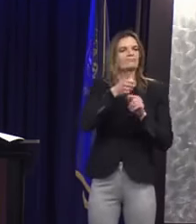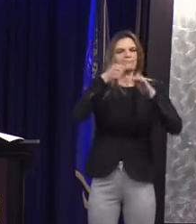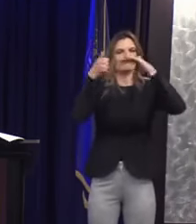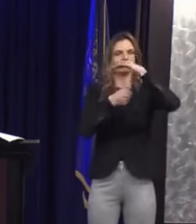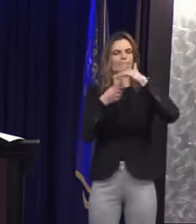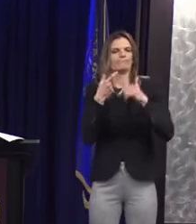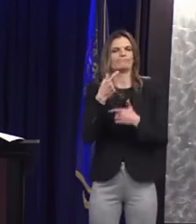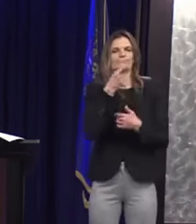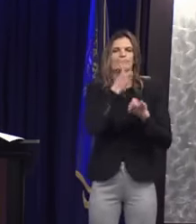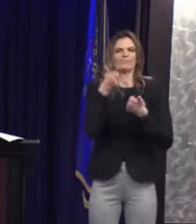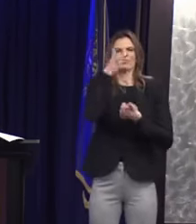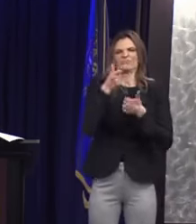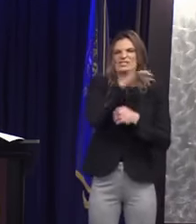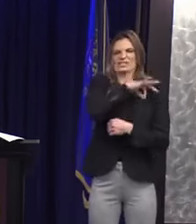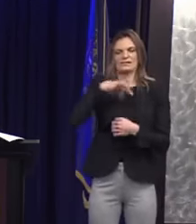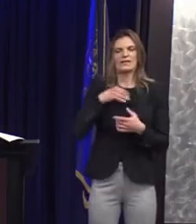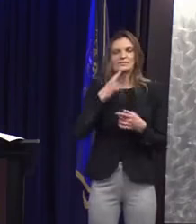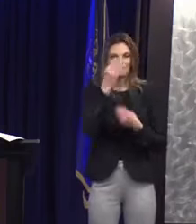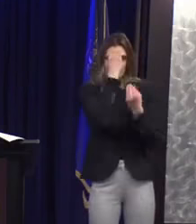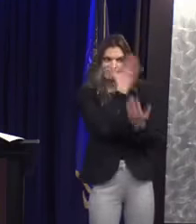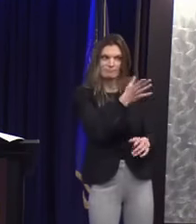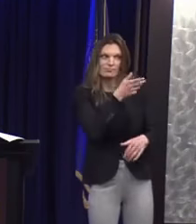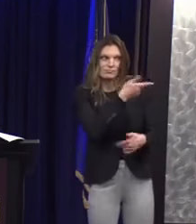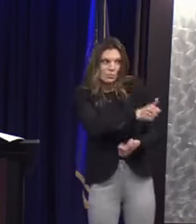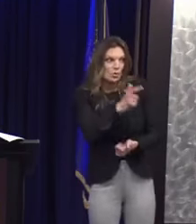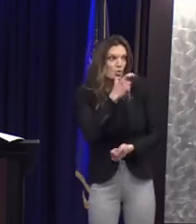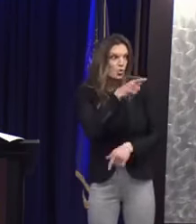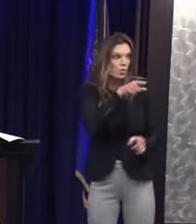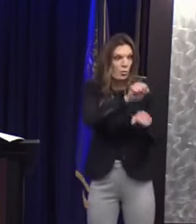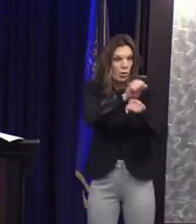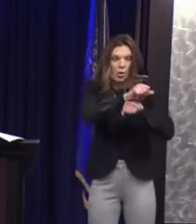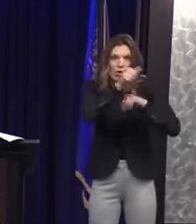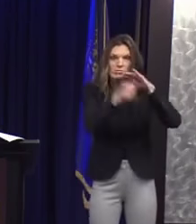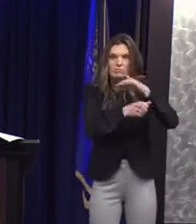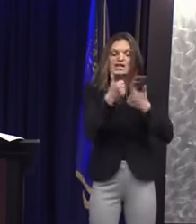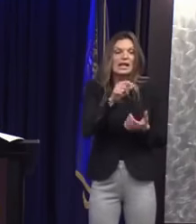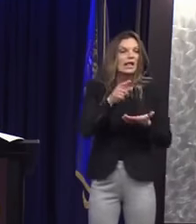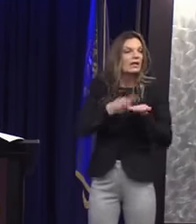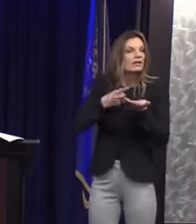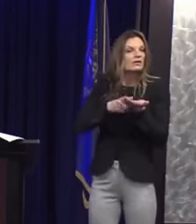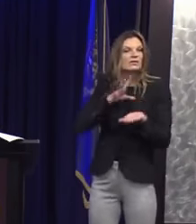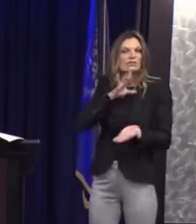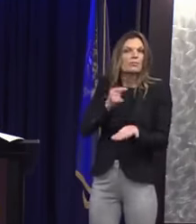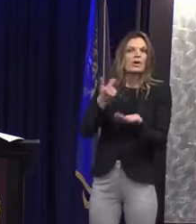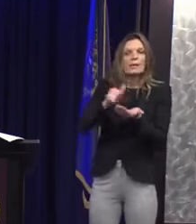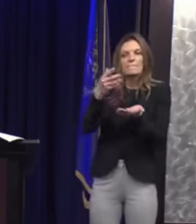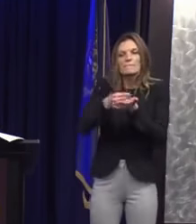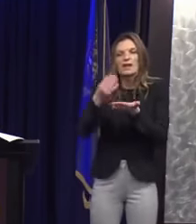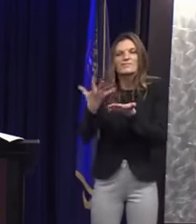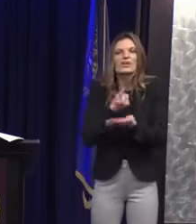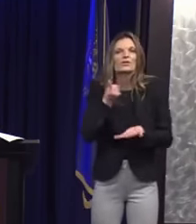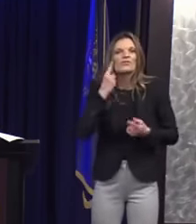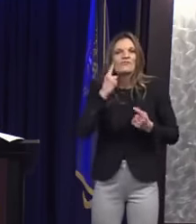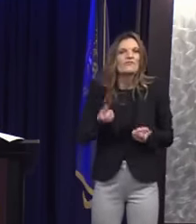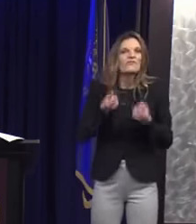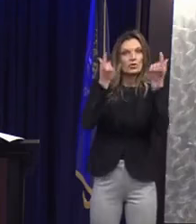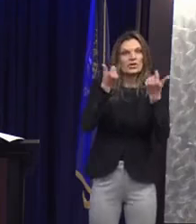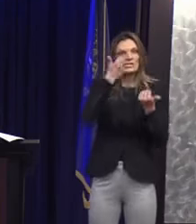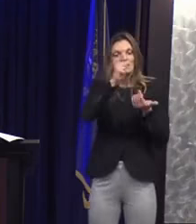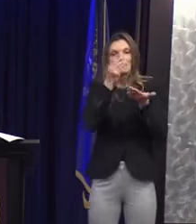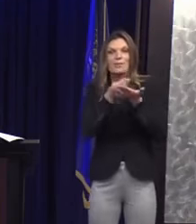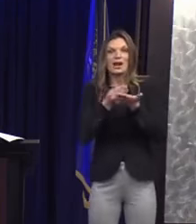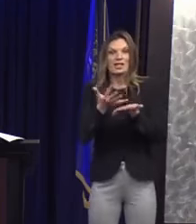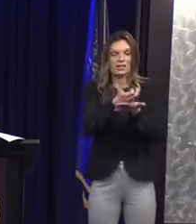by employees regarding their communication related to fundraising activities on behalf